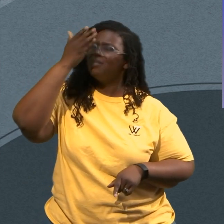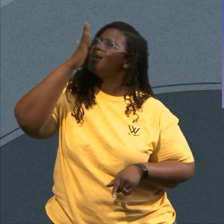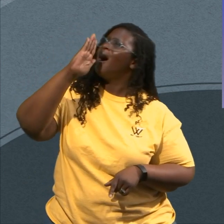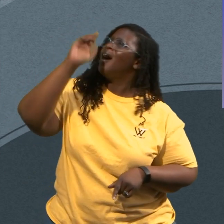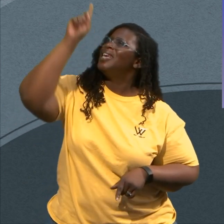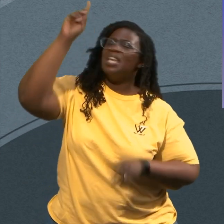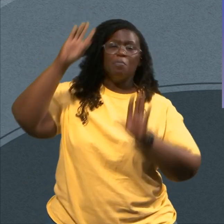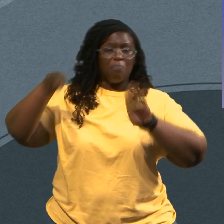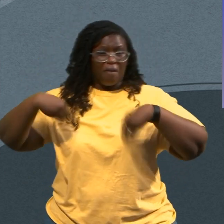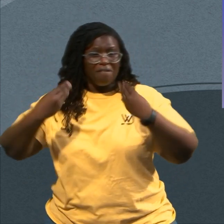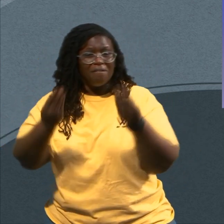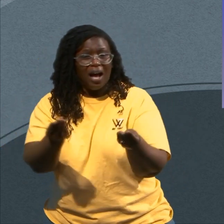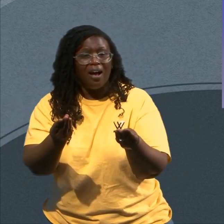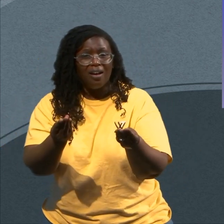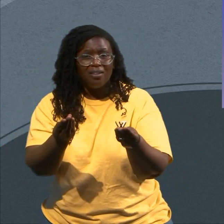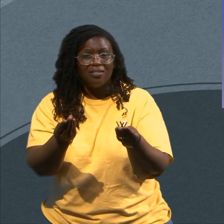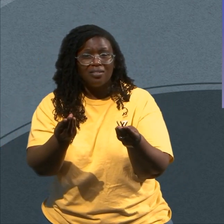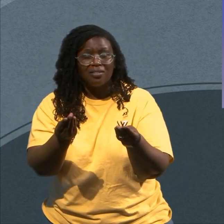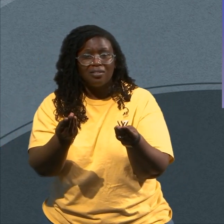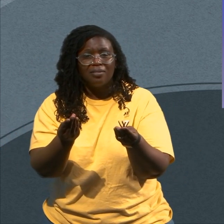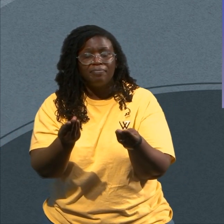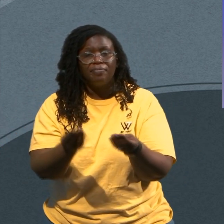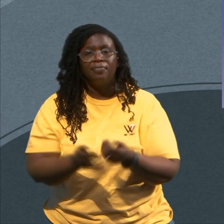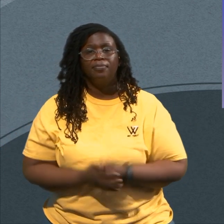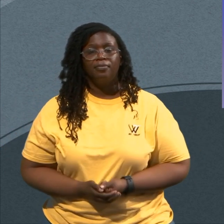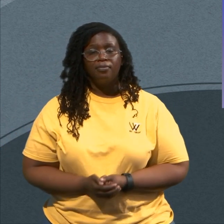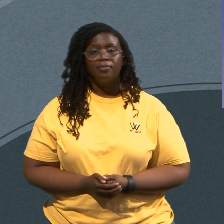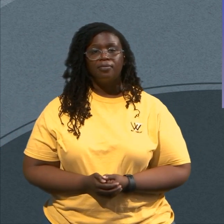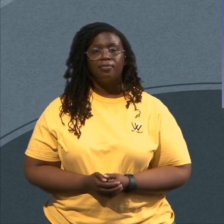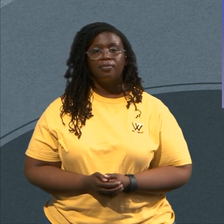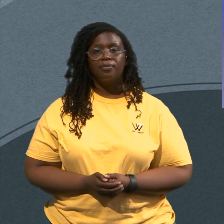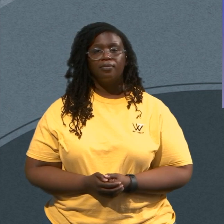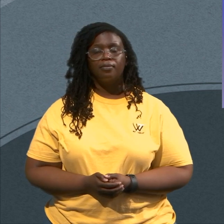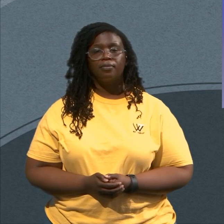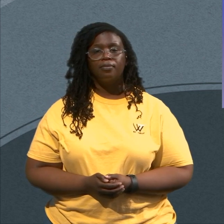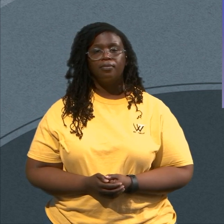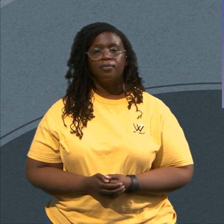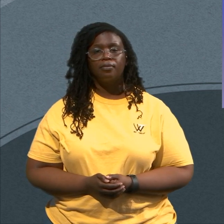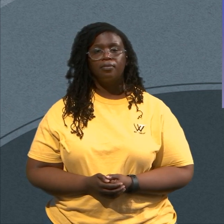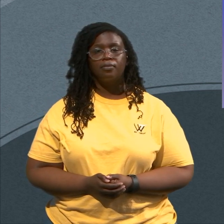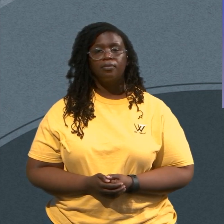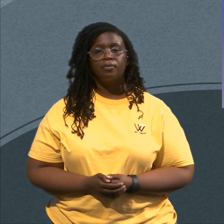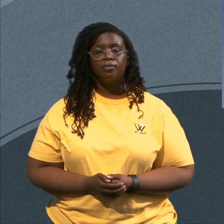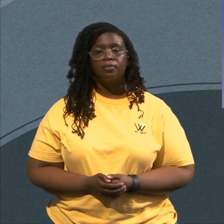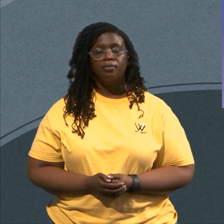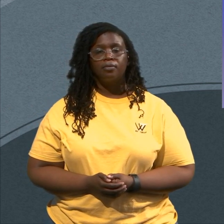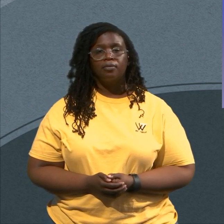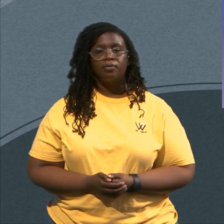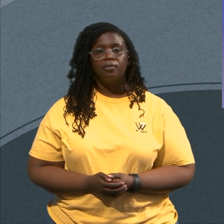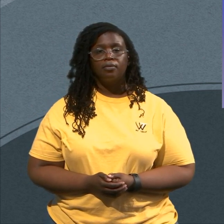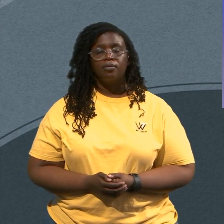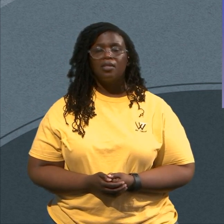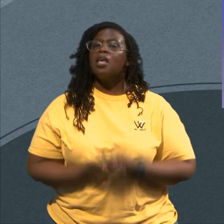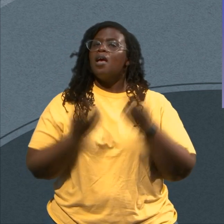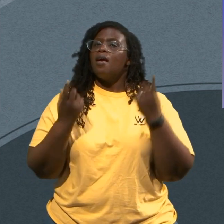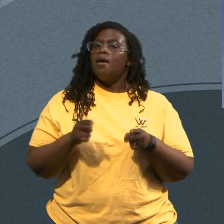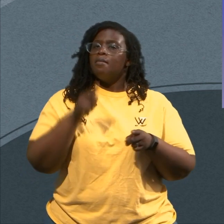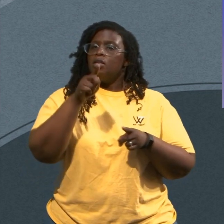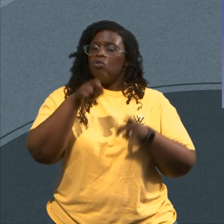Let Park Here For Just A Moment Y'all When You Take A Moment And Hit Pause And Just